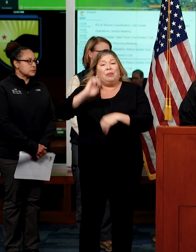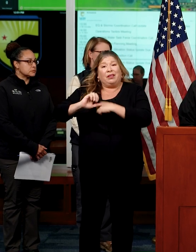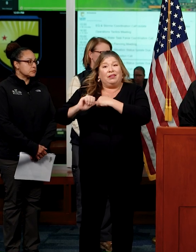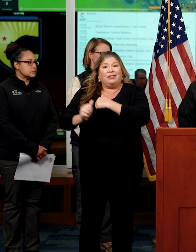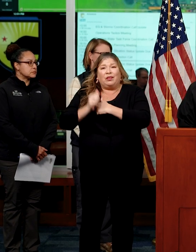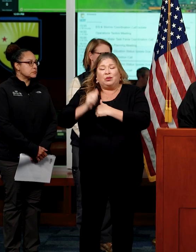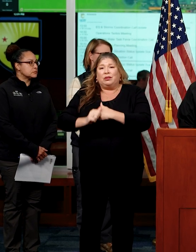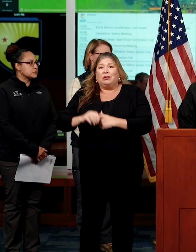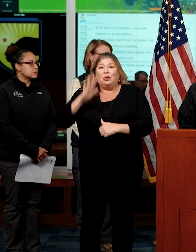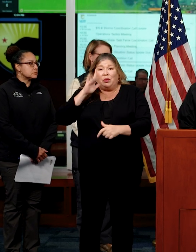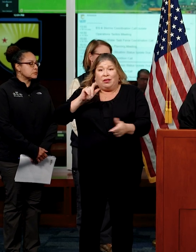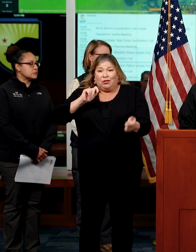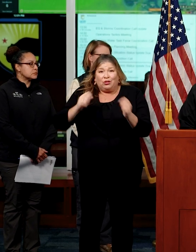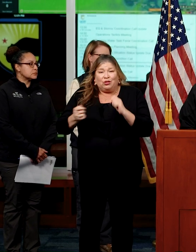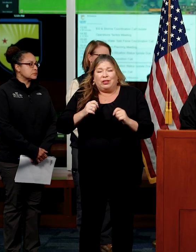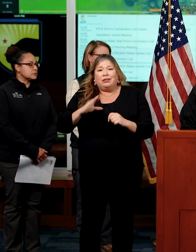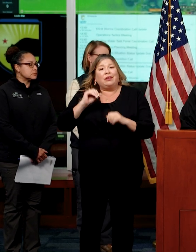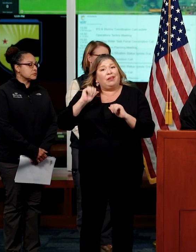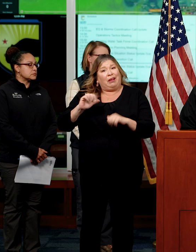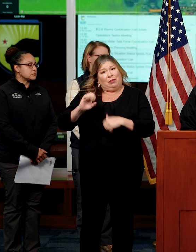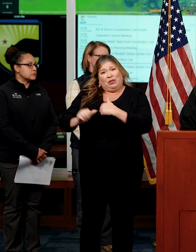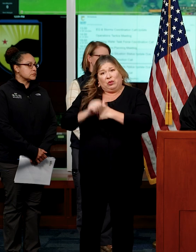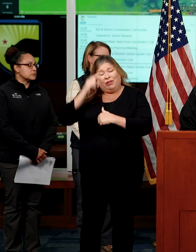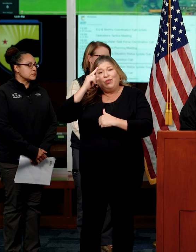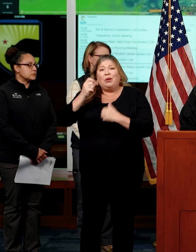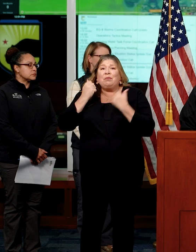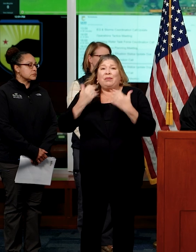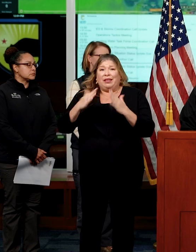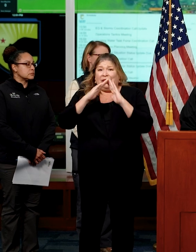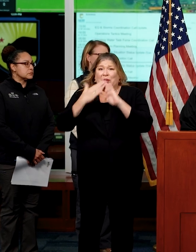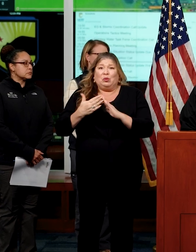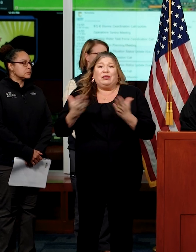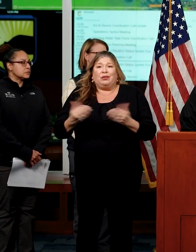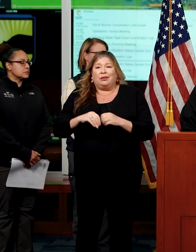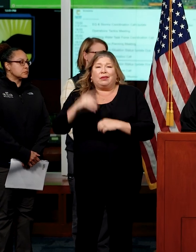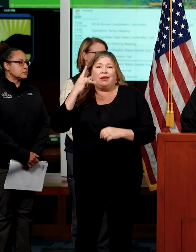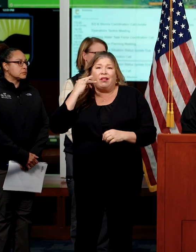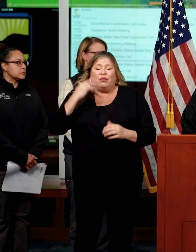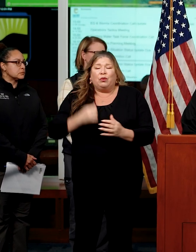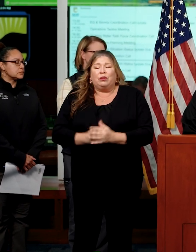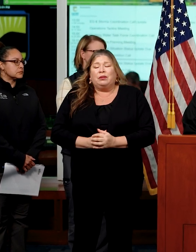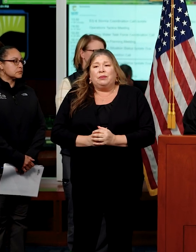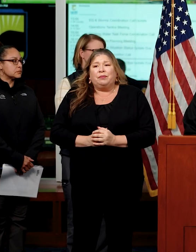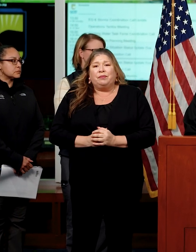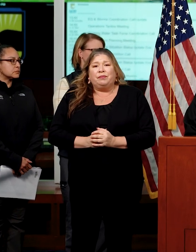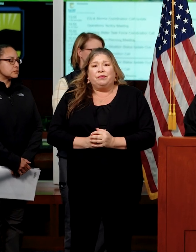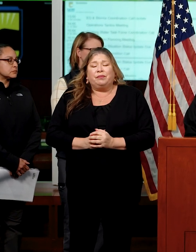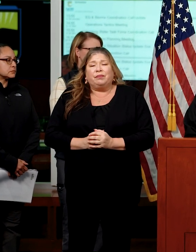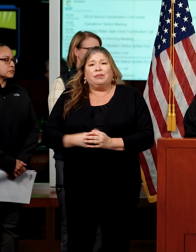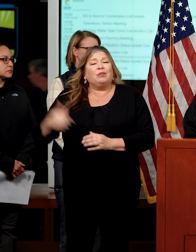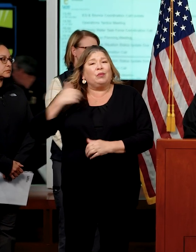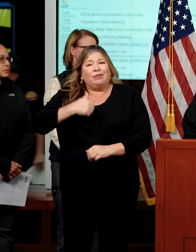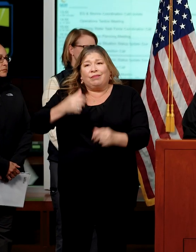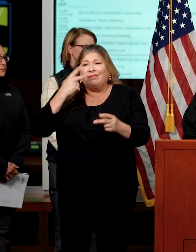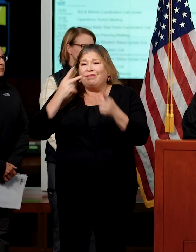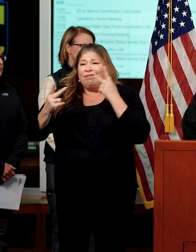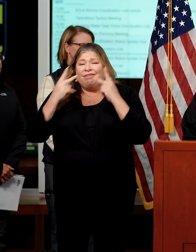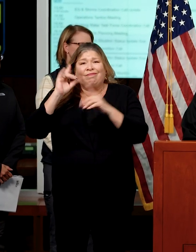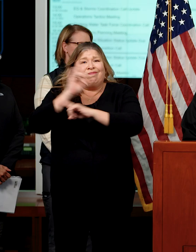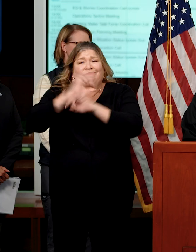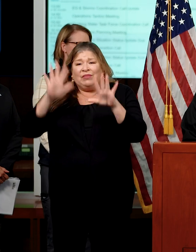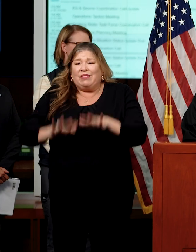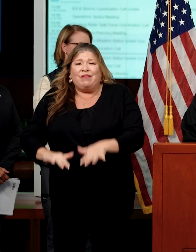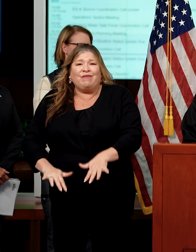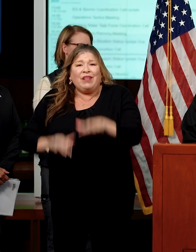dynamic and pose a threat to communities throughout the state of California. We've experienced destructive flooding of